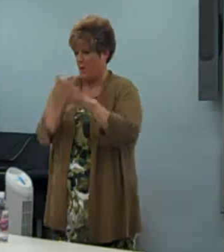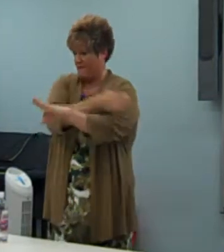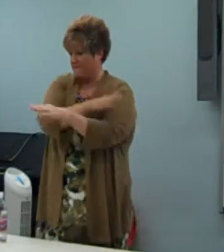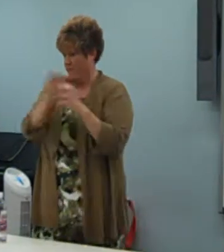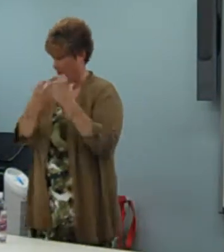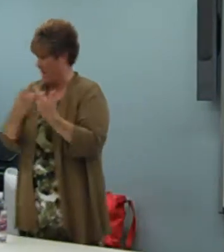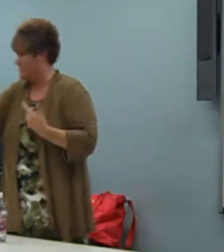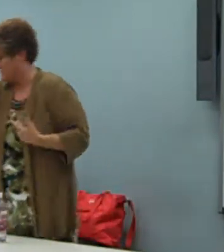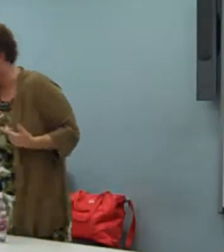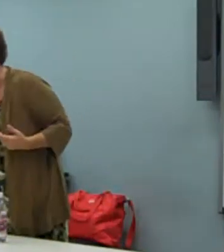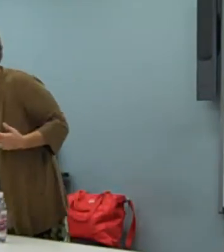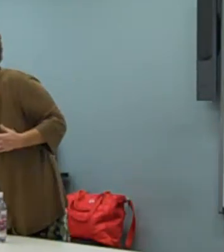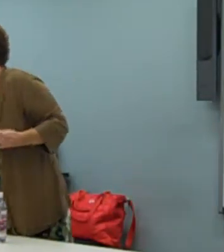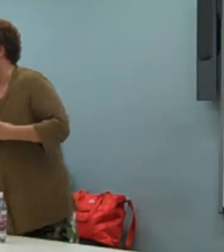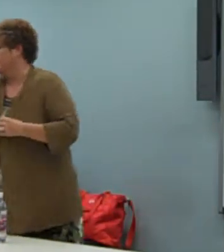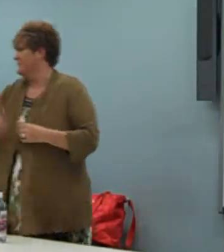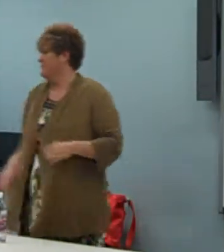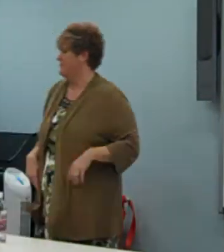able to help people, that's what we were talking about before class.